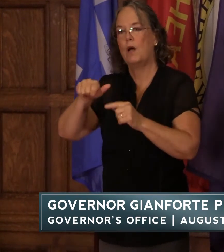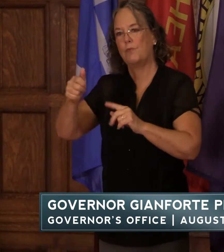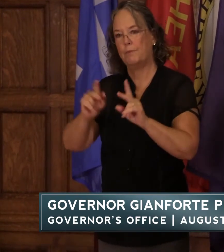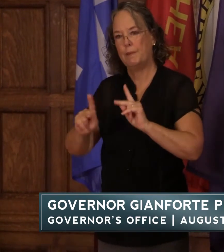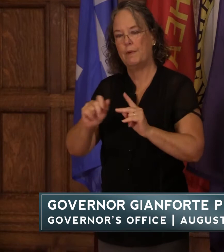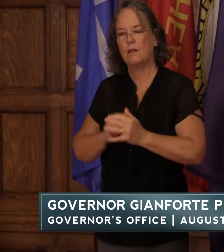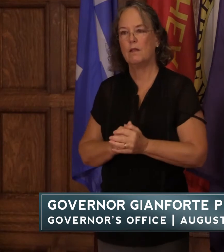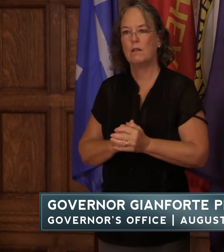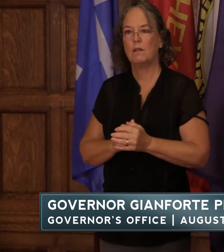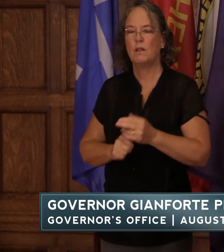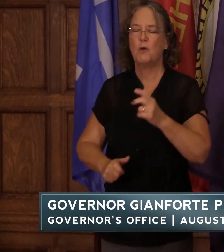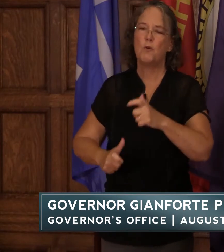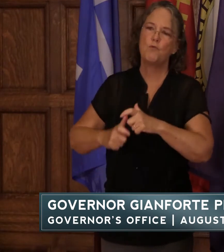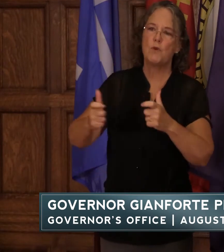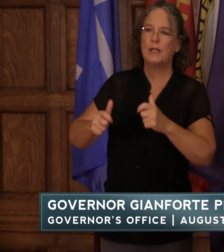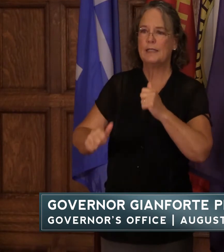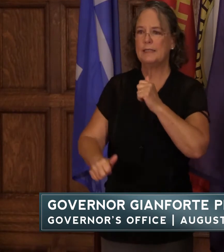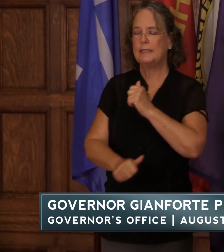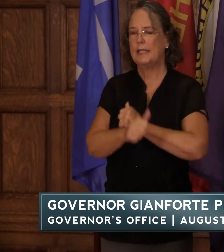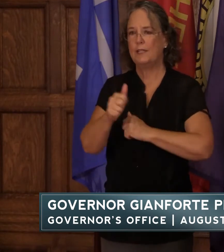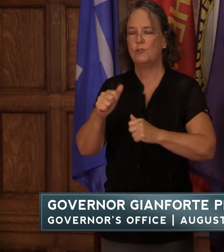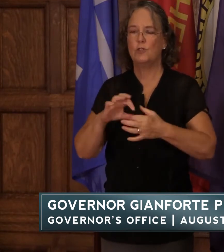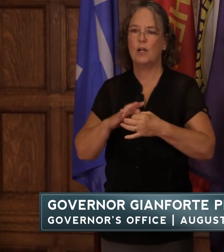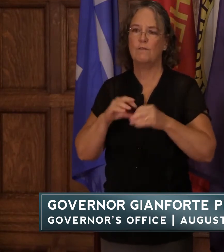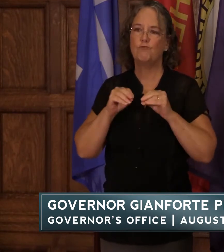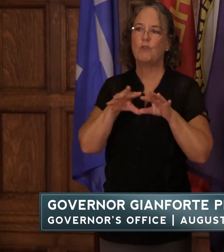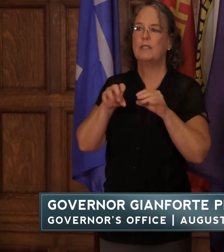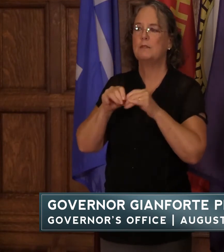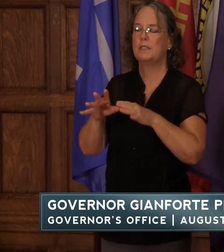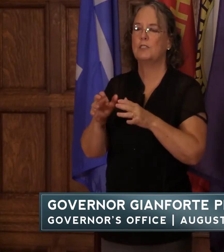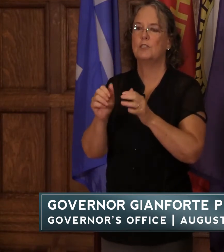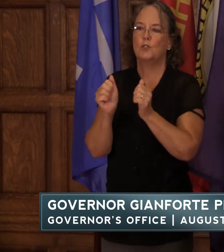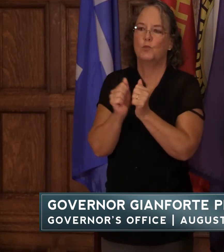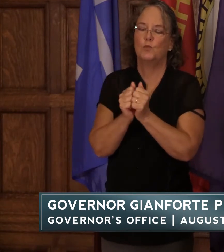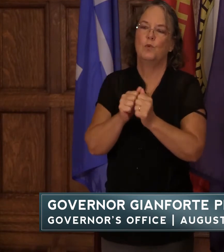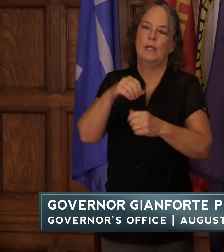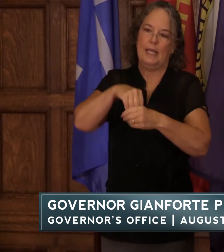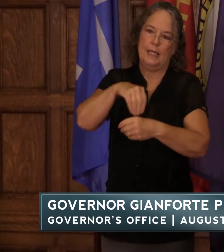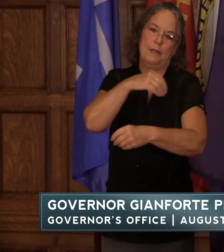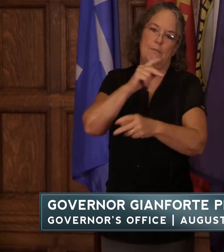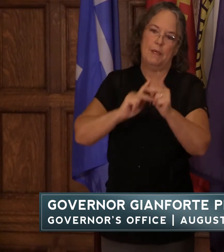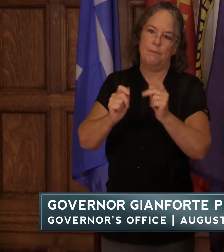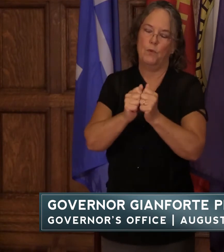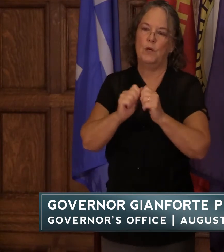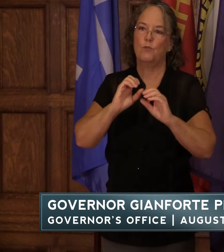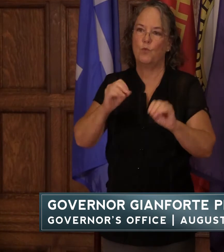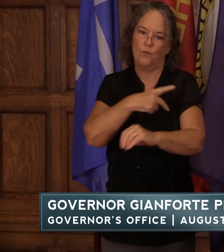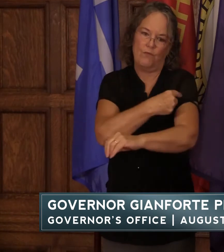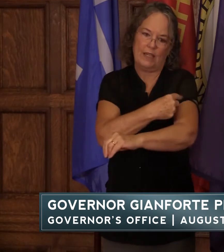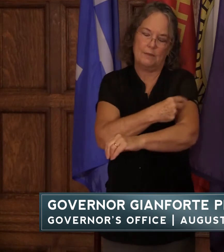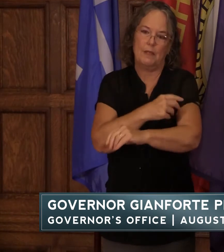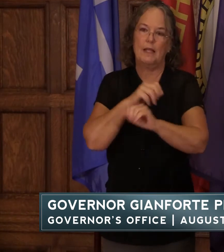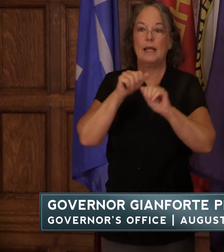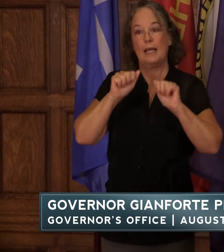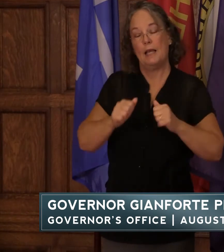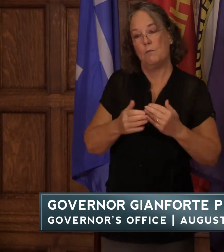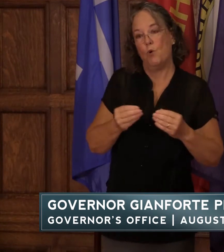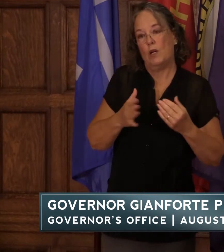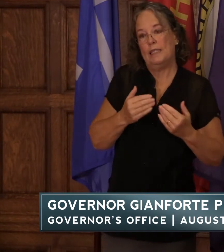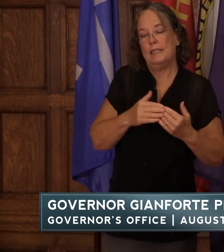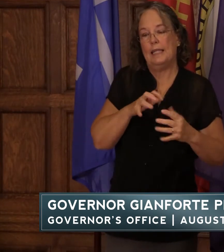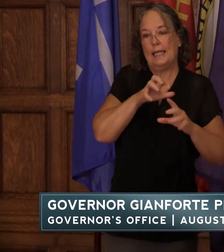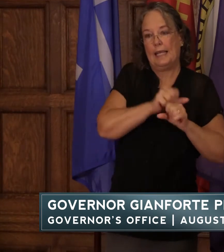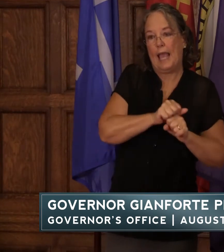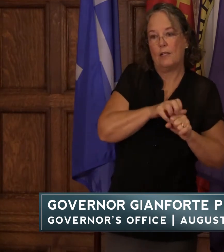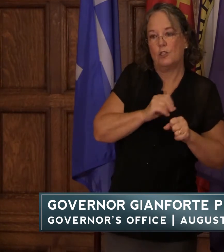risk of transmission remains among unvaccinated people who are much more likely to contract and therefore transmit the virus fortunately